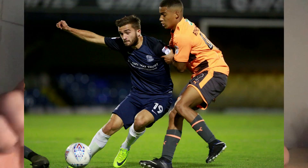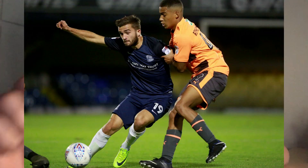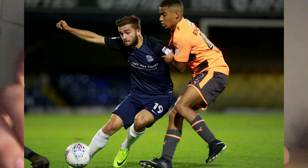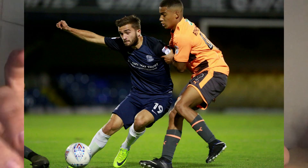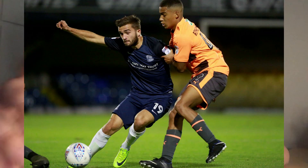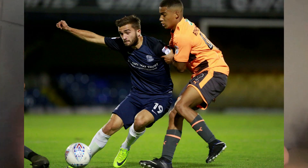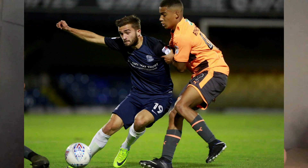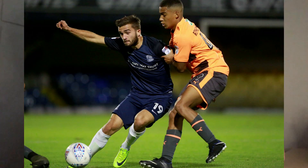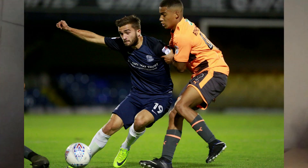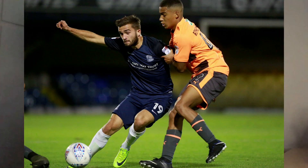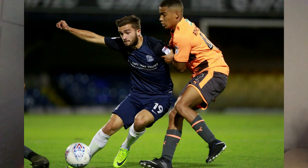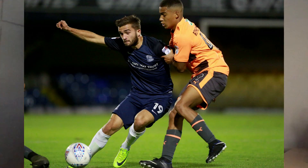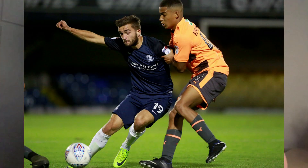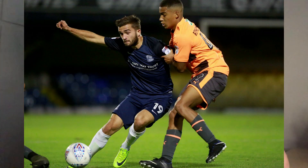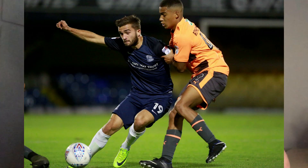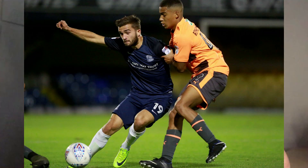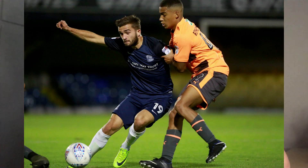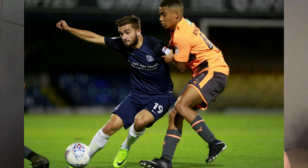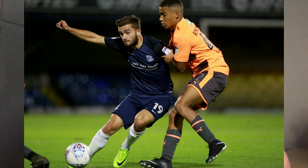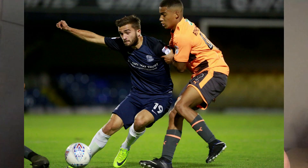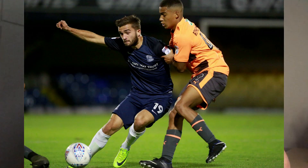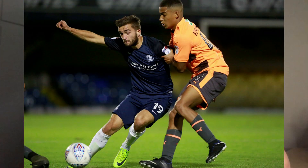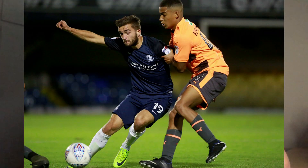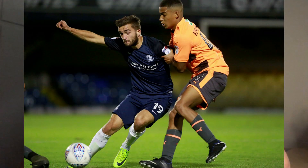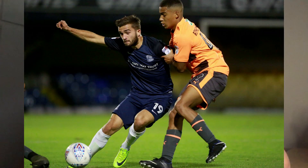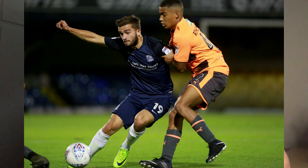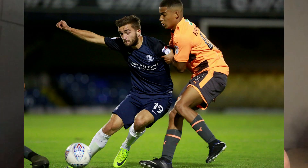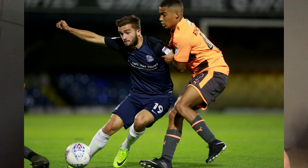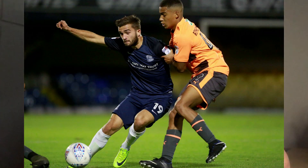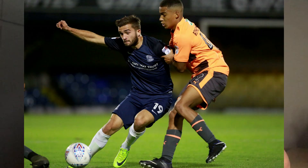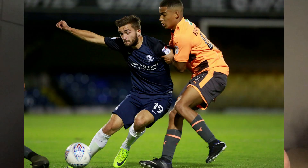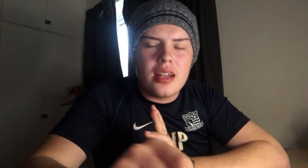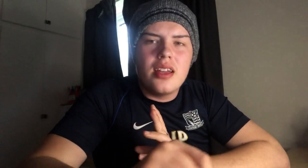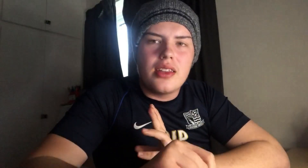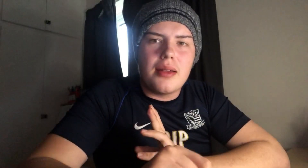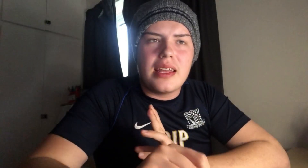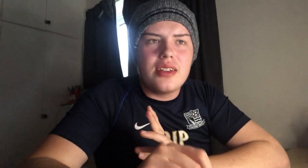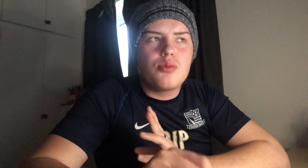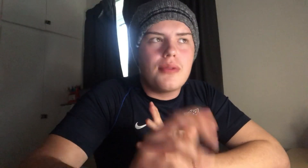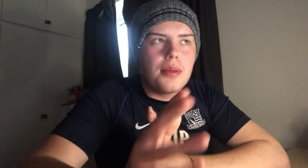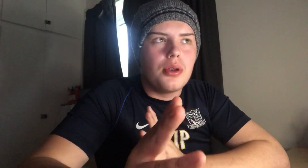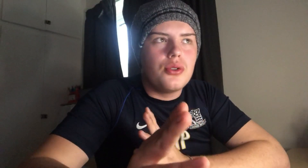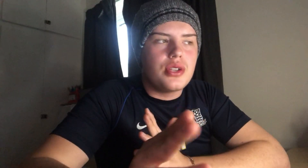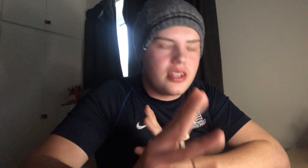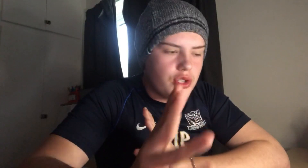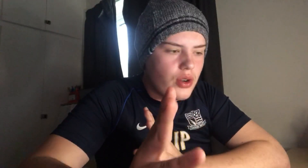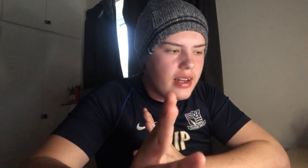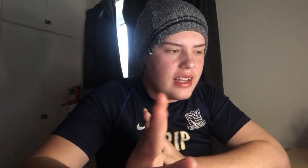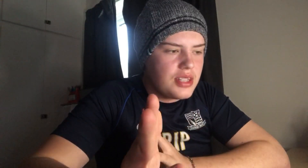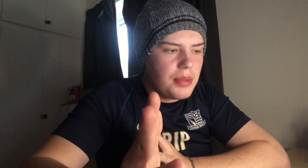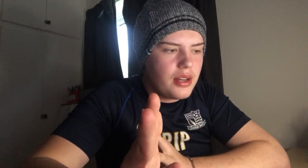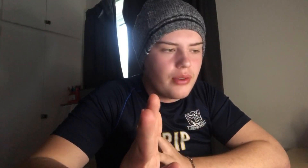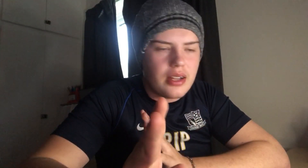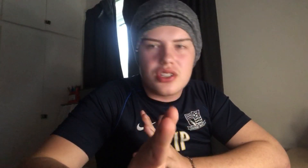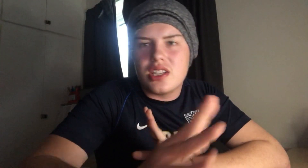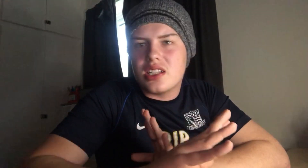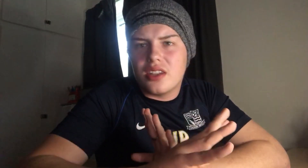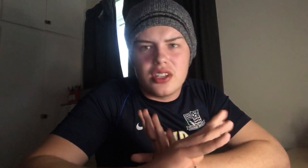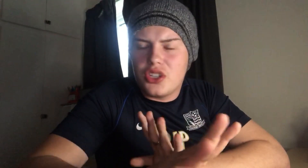mentioned again. So I mentioned him last week in the first transfer chat, that he is with the Blues, he is training, he's been around since the